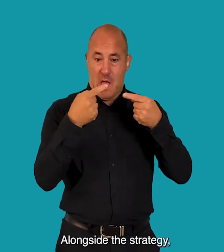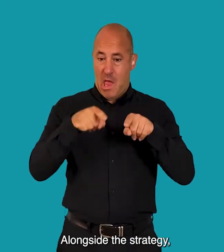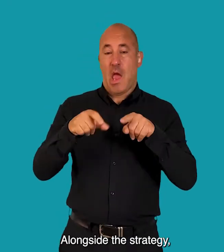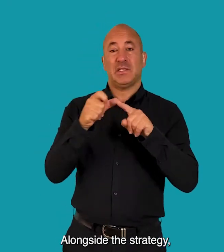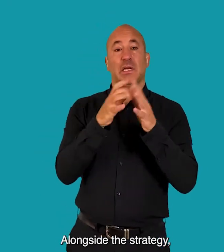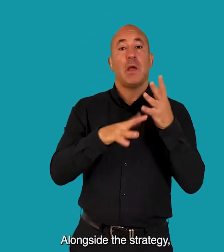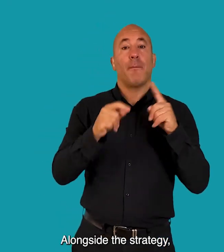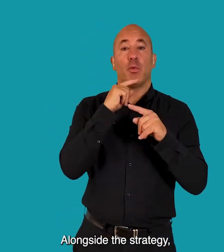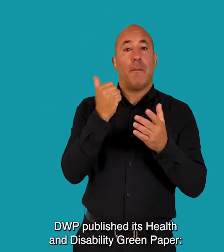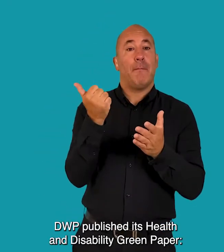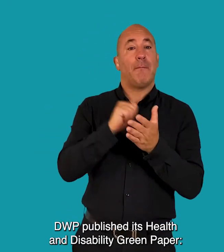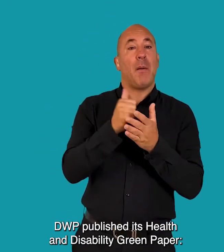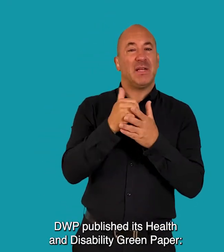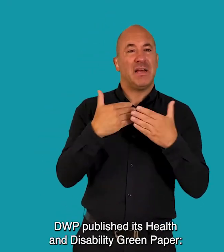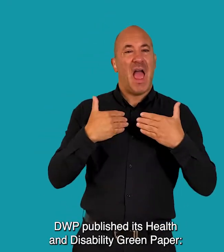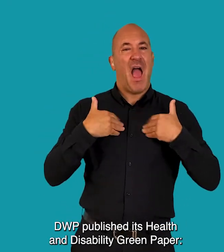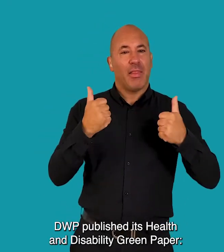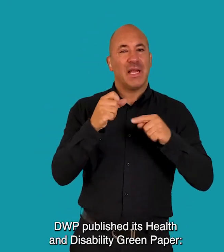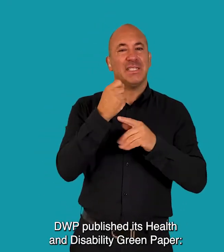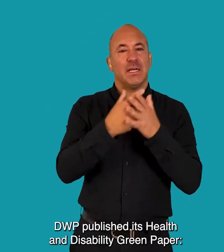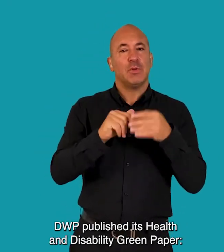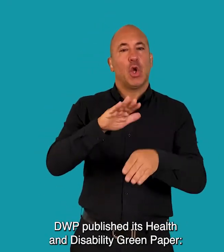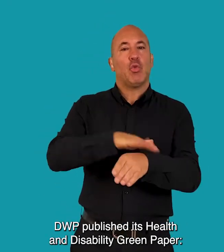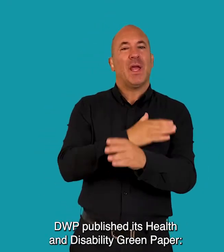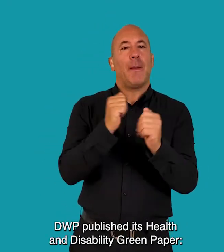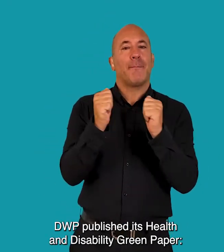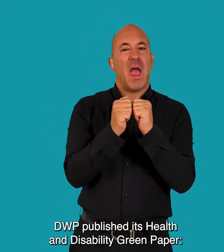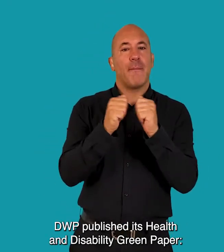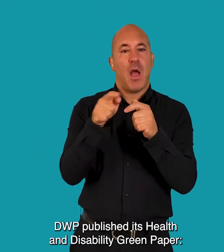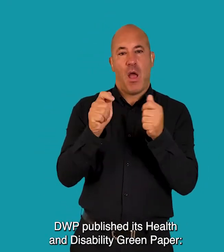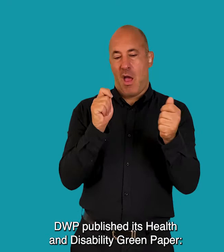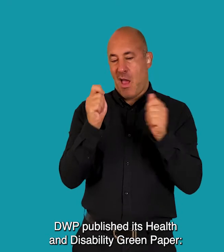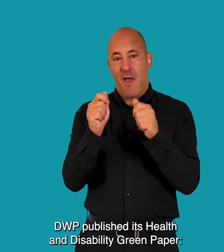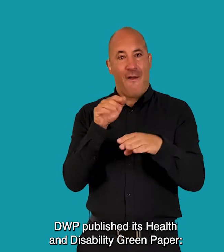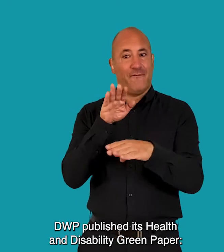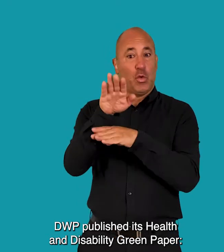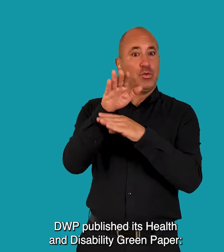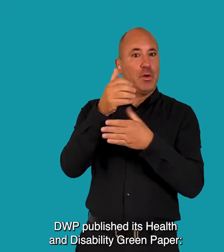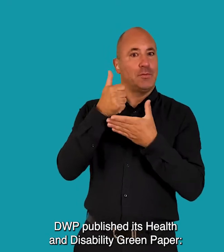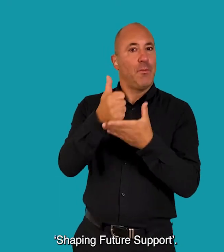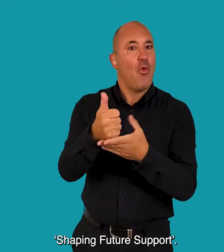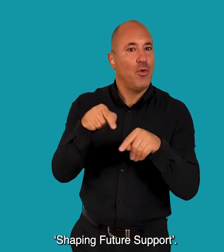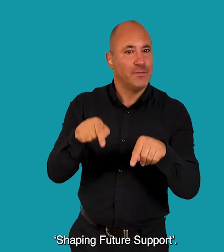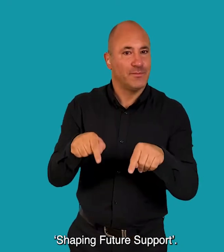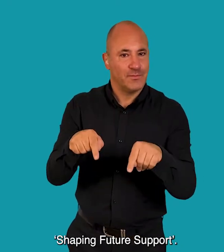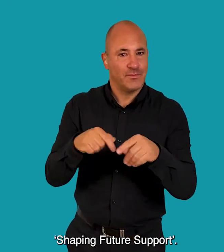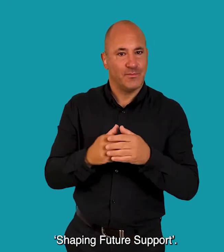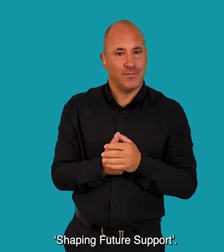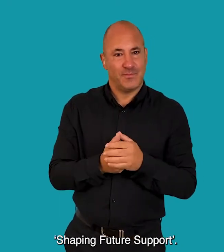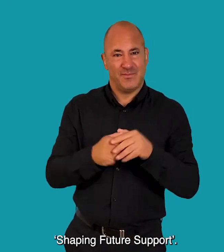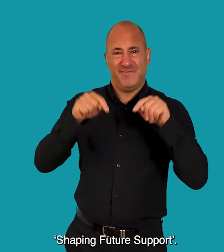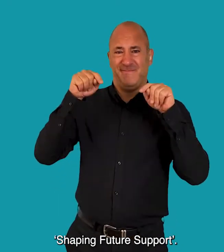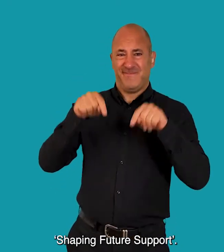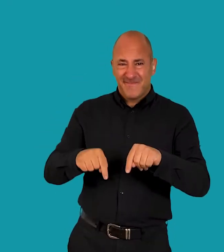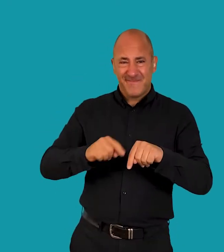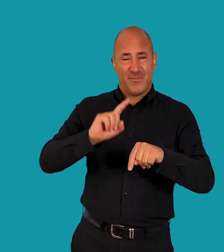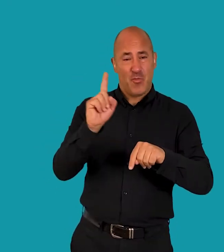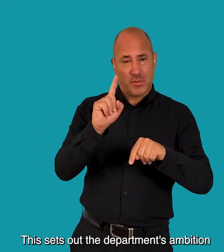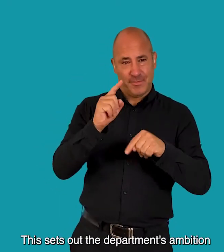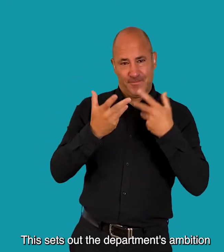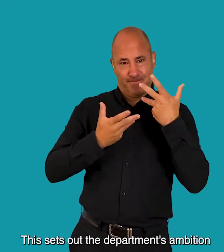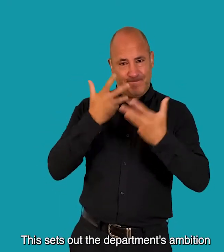Alongside the strategy, DWP published its Health and Disability Green Paper shaping future support